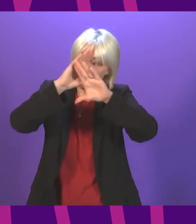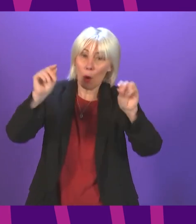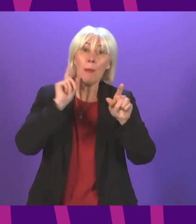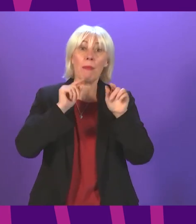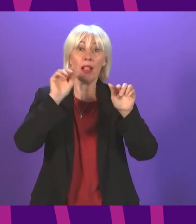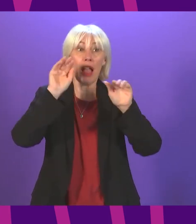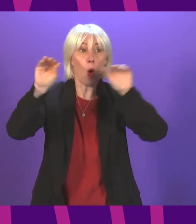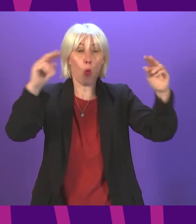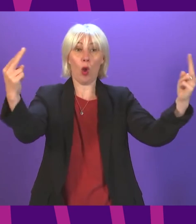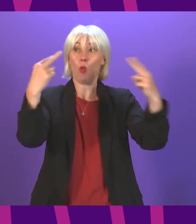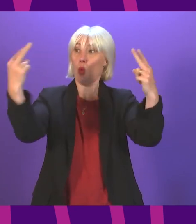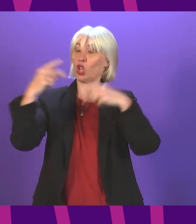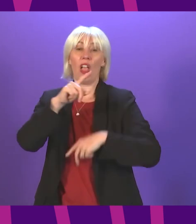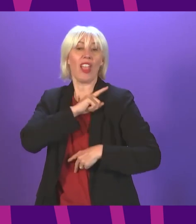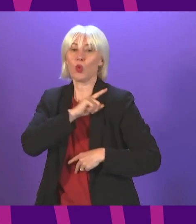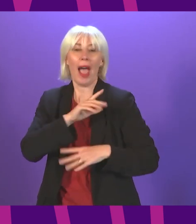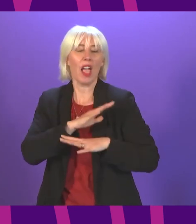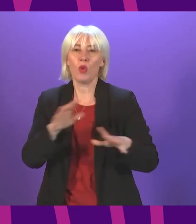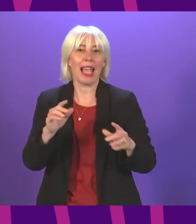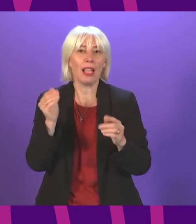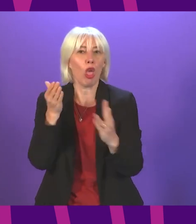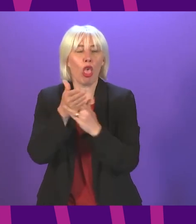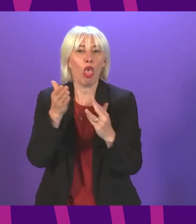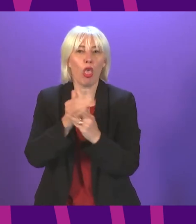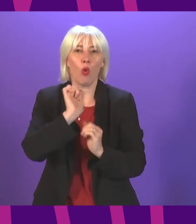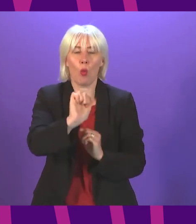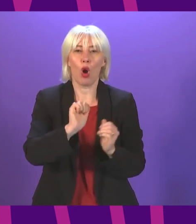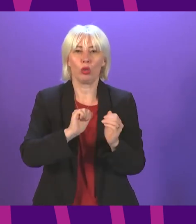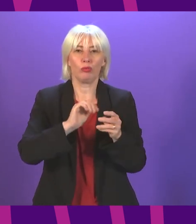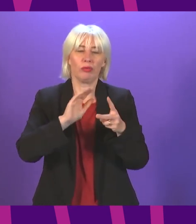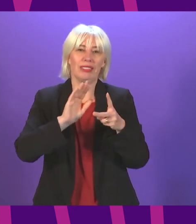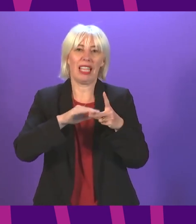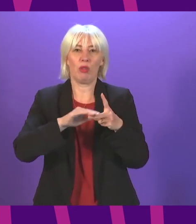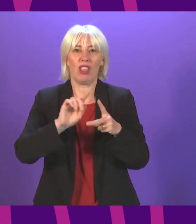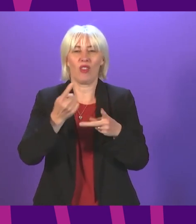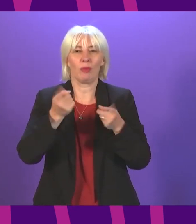there was no debate on the substance of what the Deputy First Minister just said.